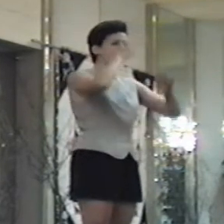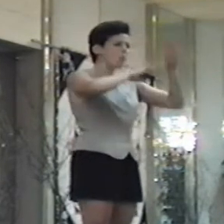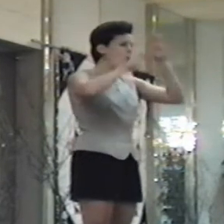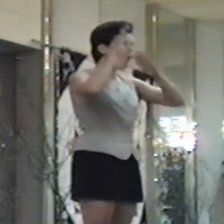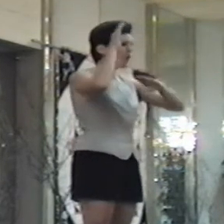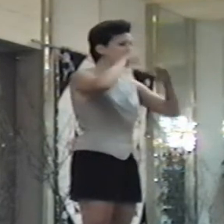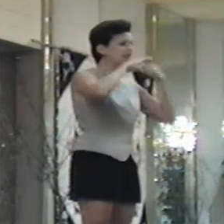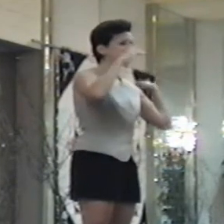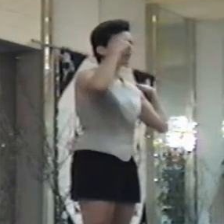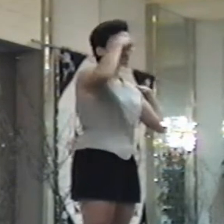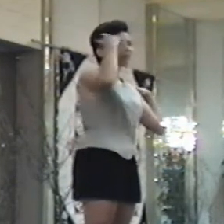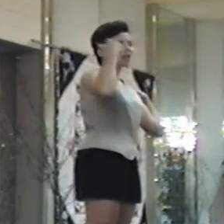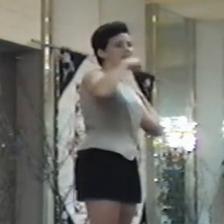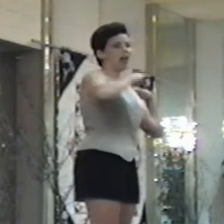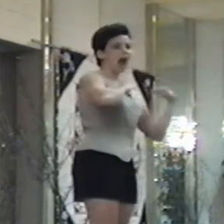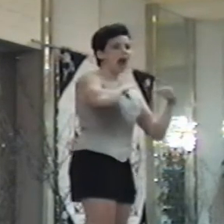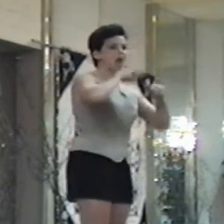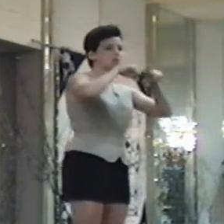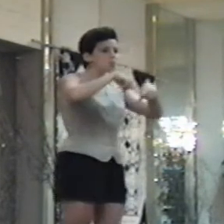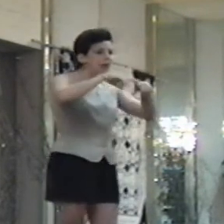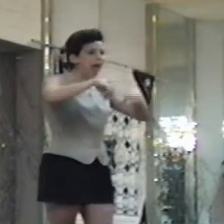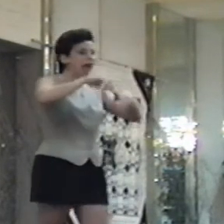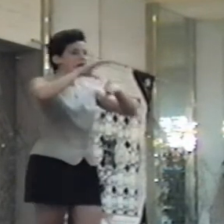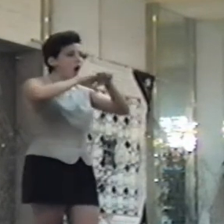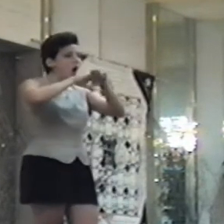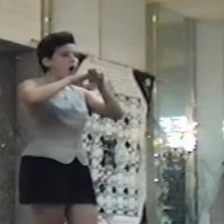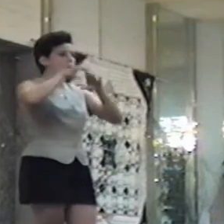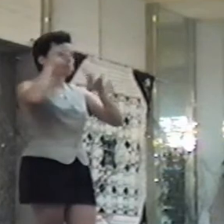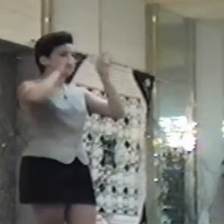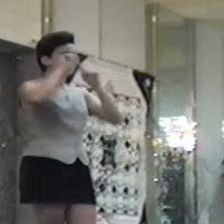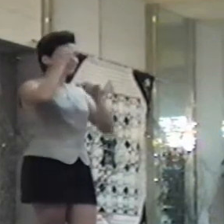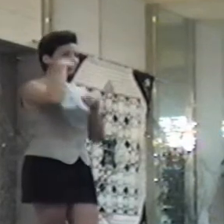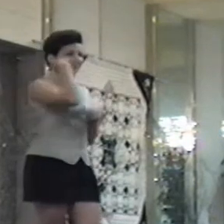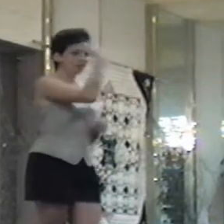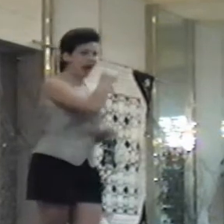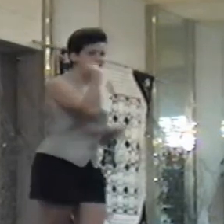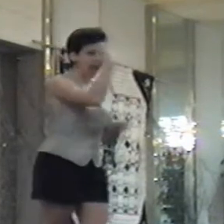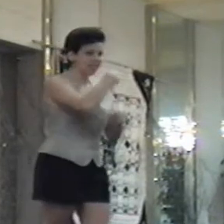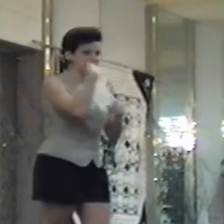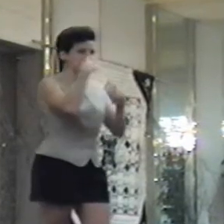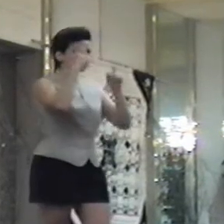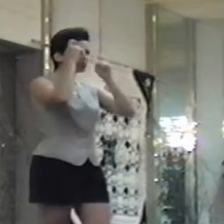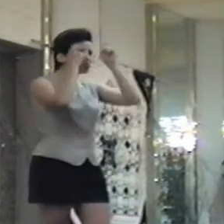I was a little bit worried because I depend on people's facial expressions.